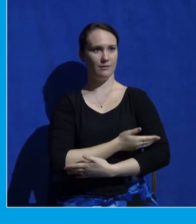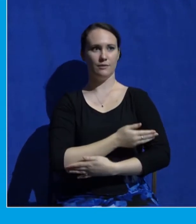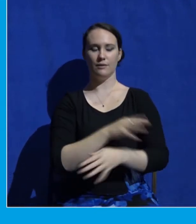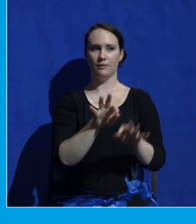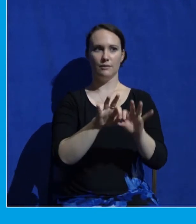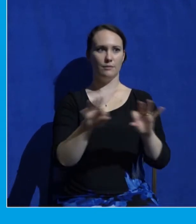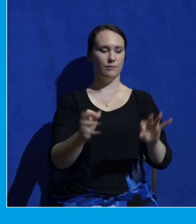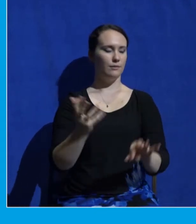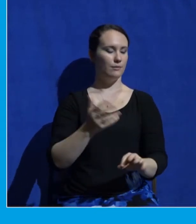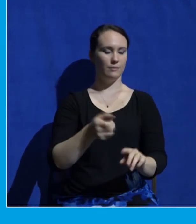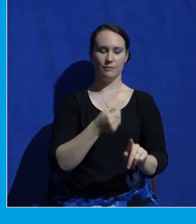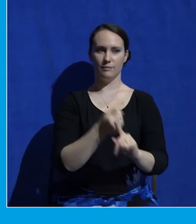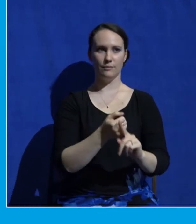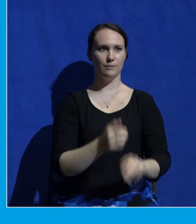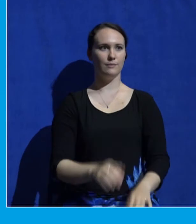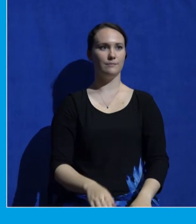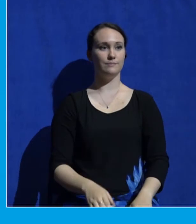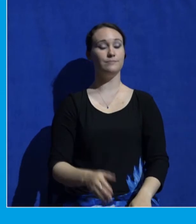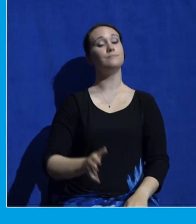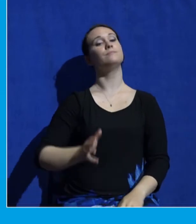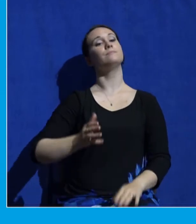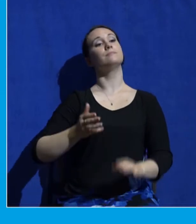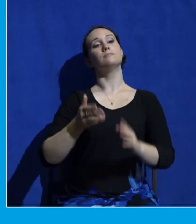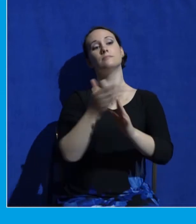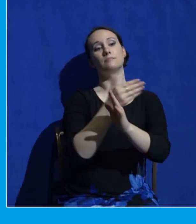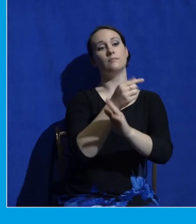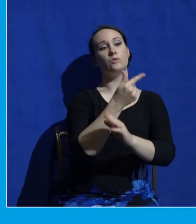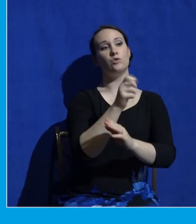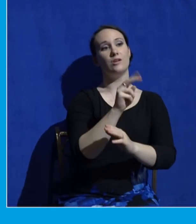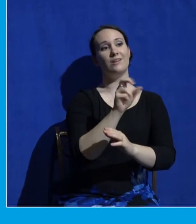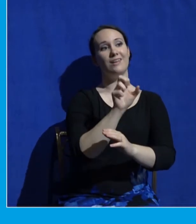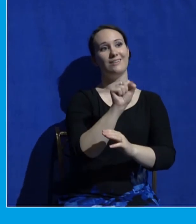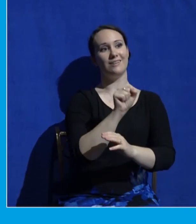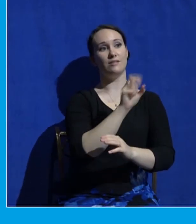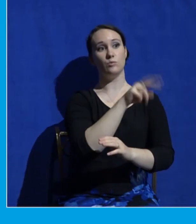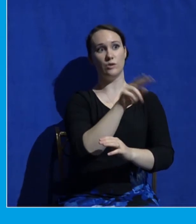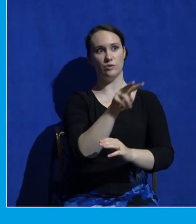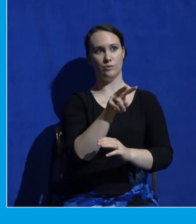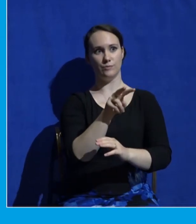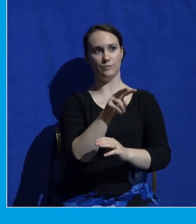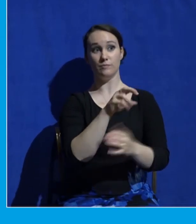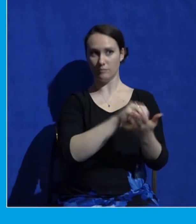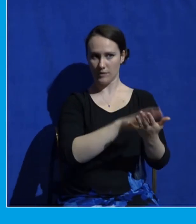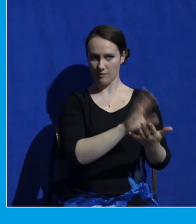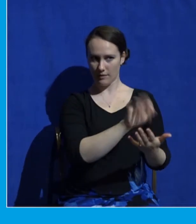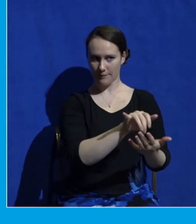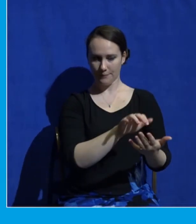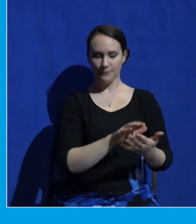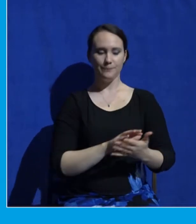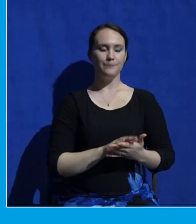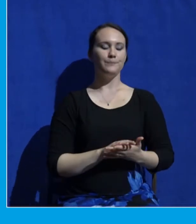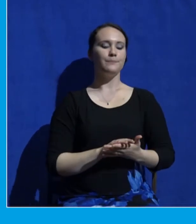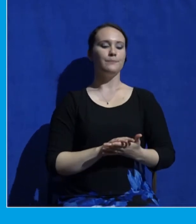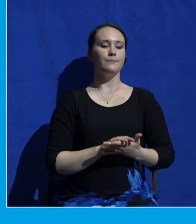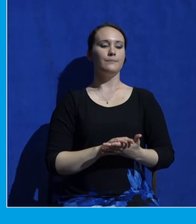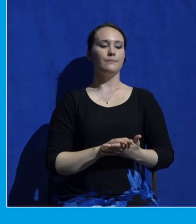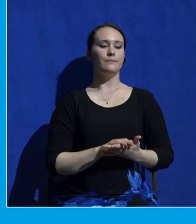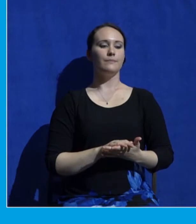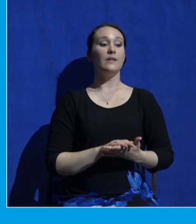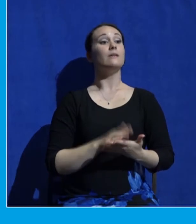chapter 22 or you can turn there if you want and make a note. So here is God on the mountains saying, this